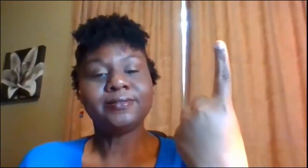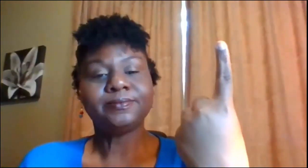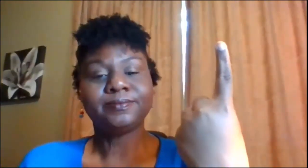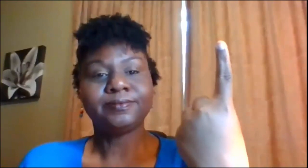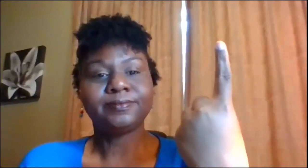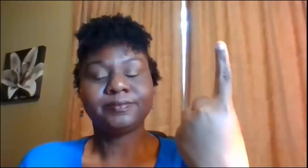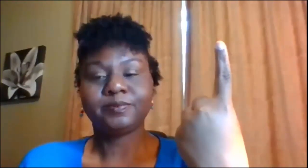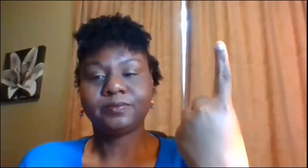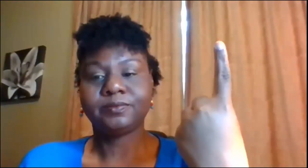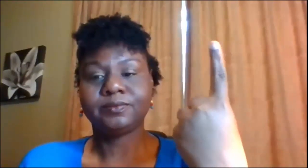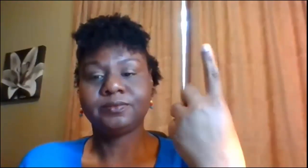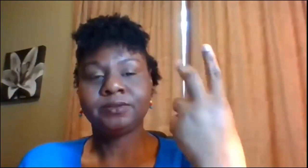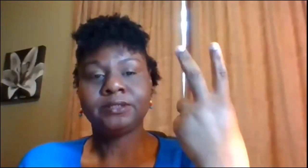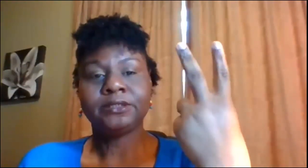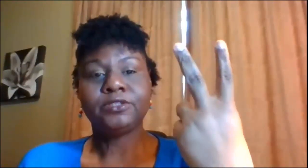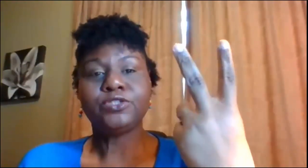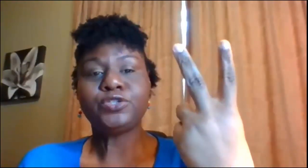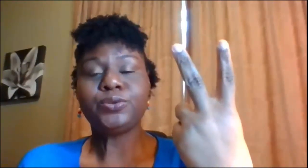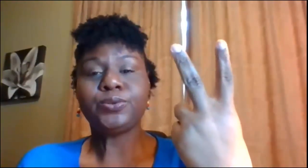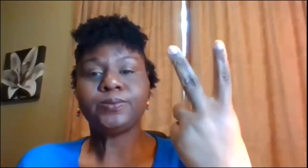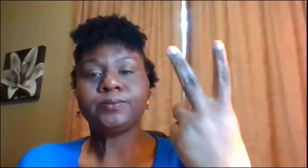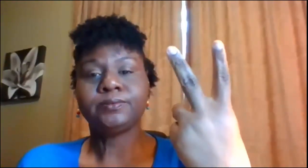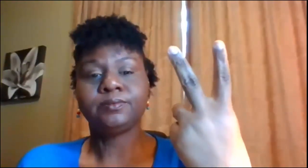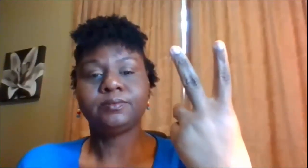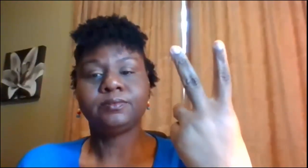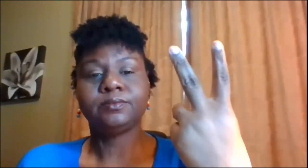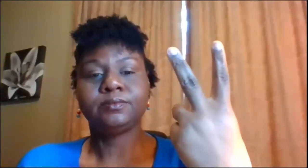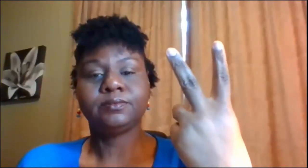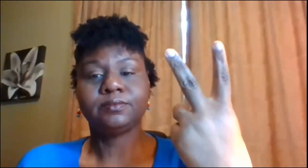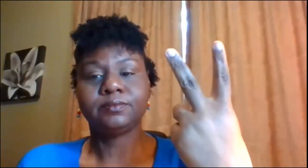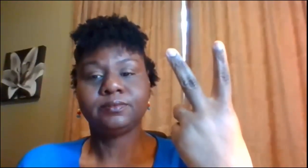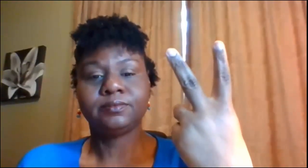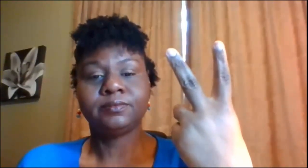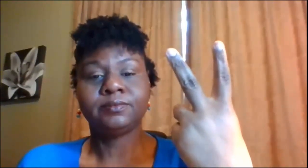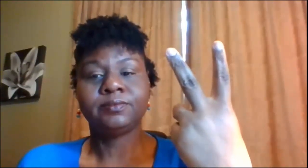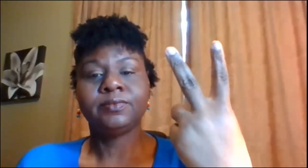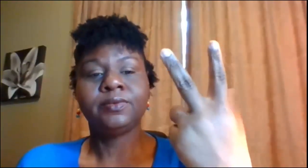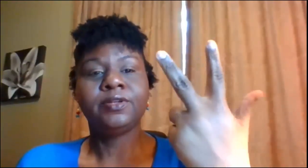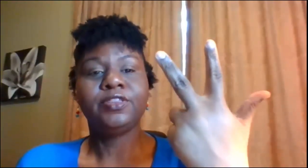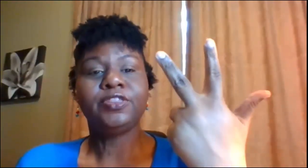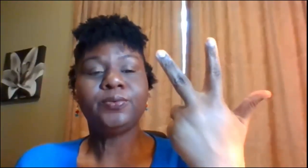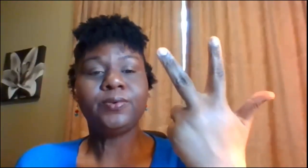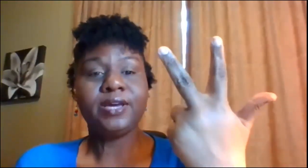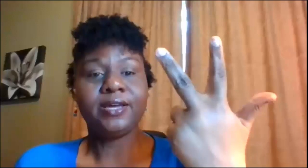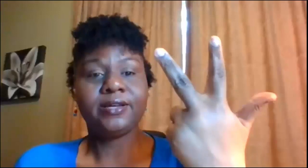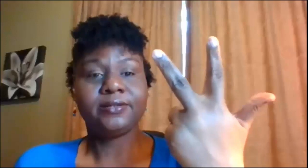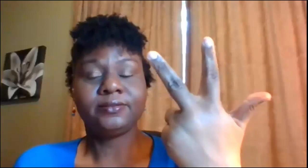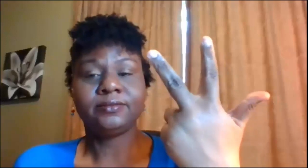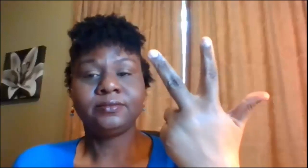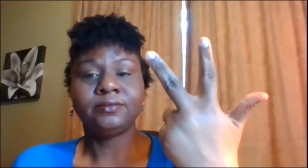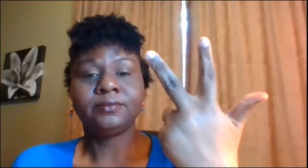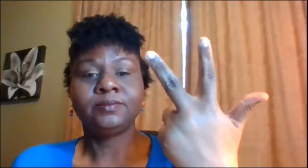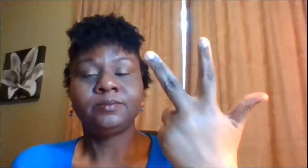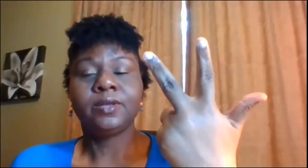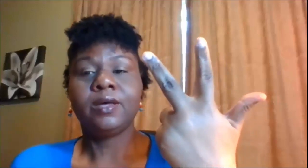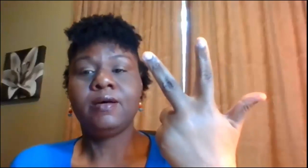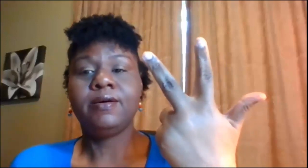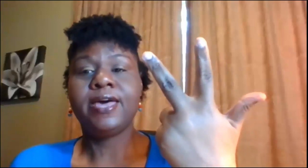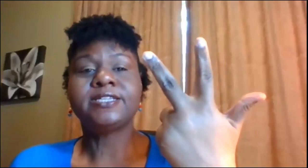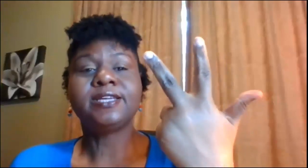two three okay does